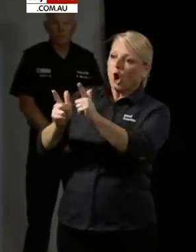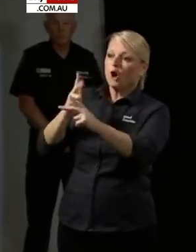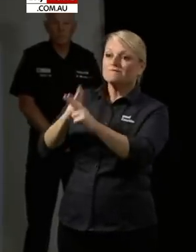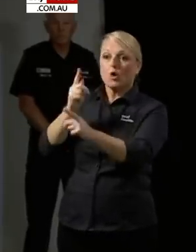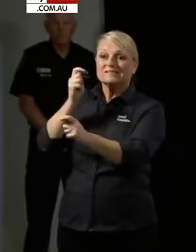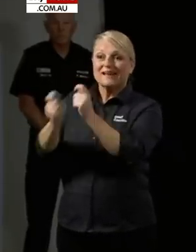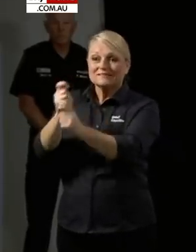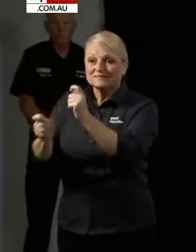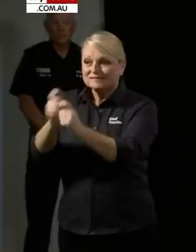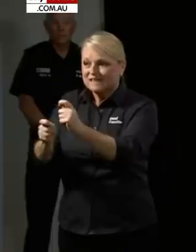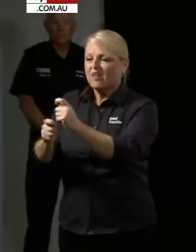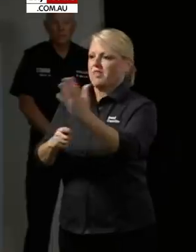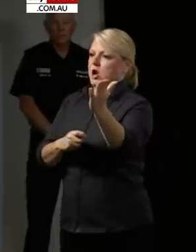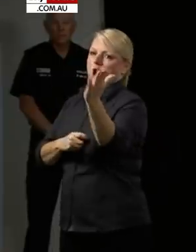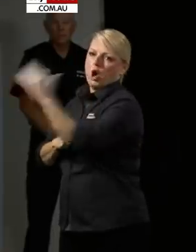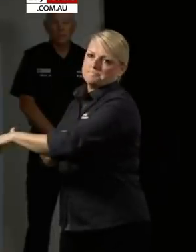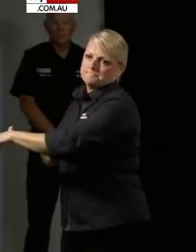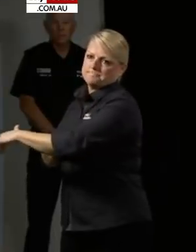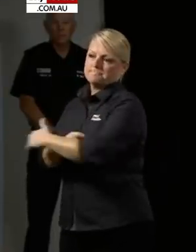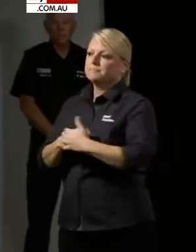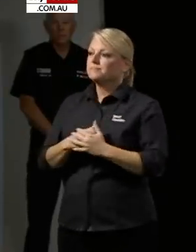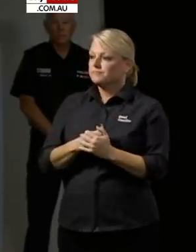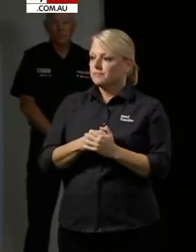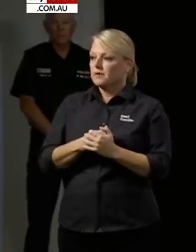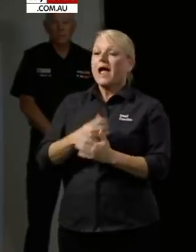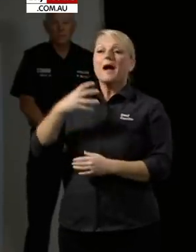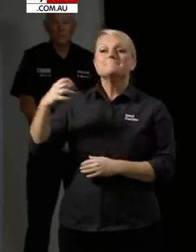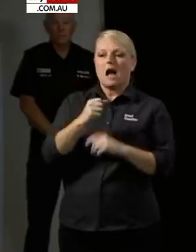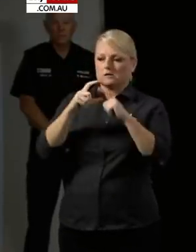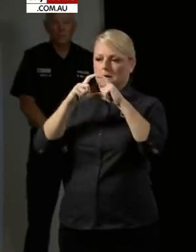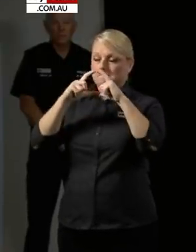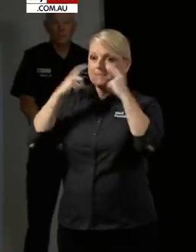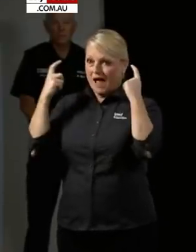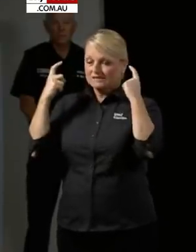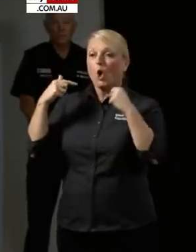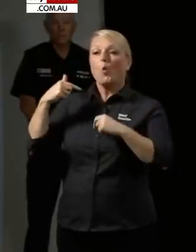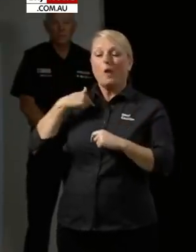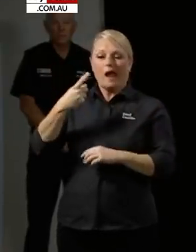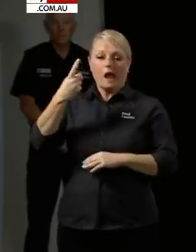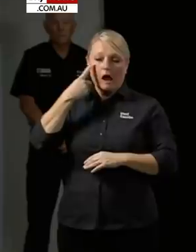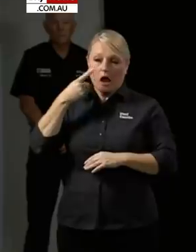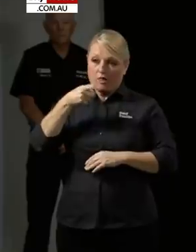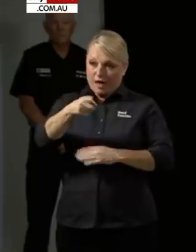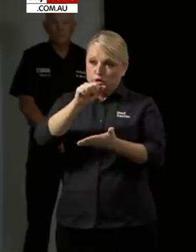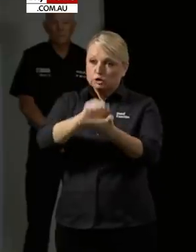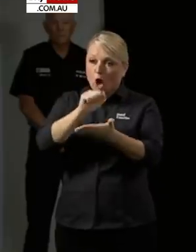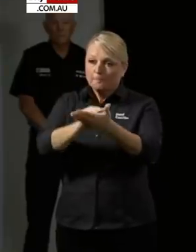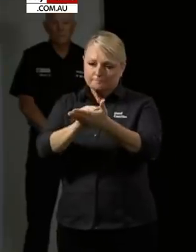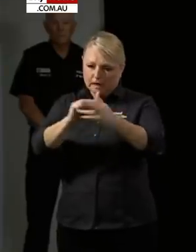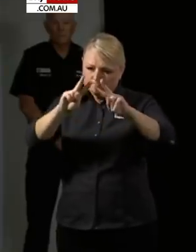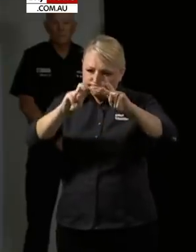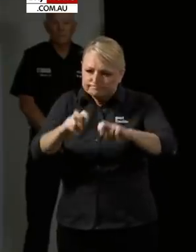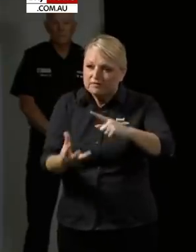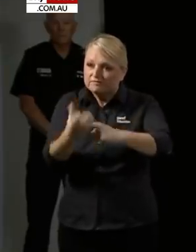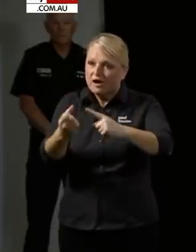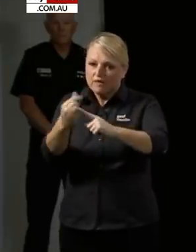bar. We're in the process of working through credit card details so that we can directly contact those people but it's at a critical stage in our